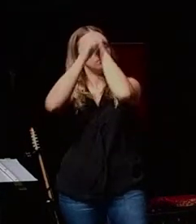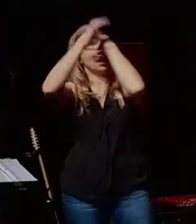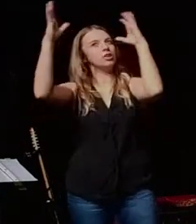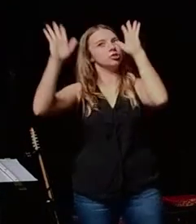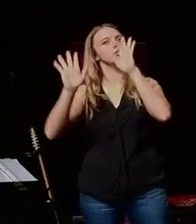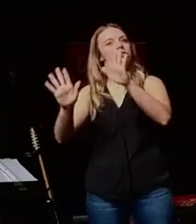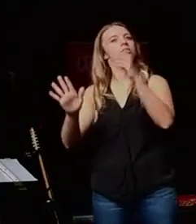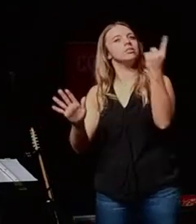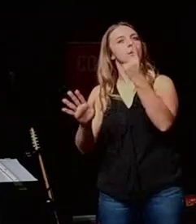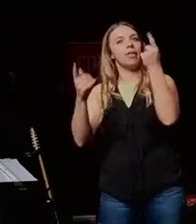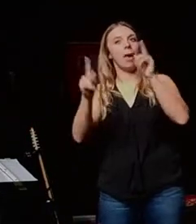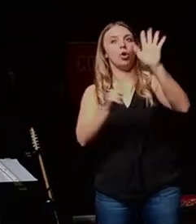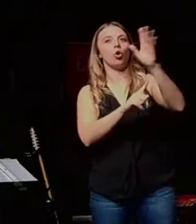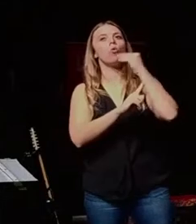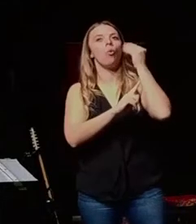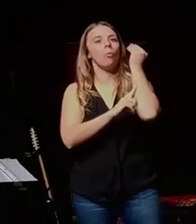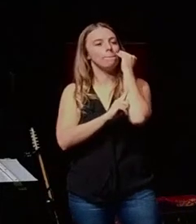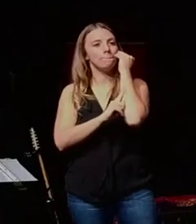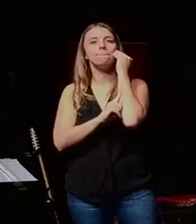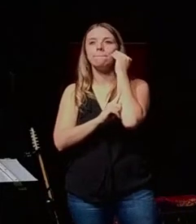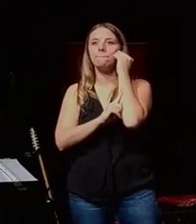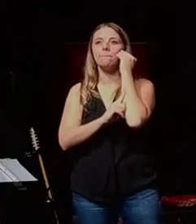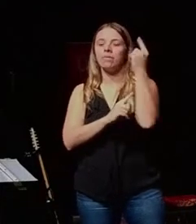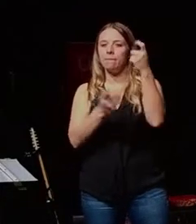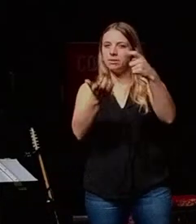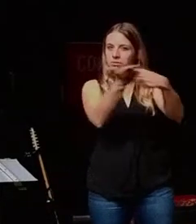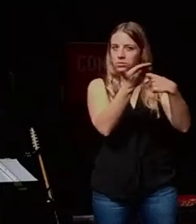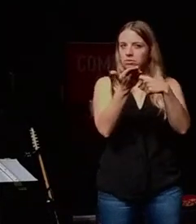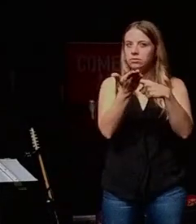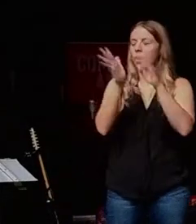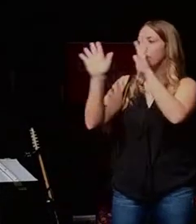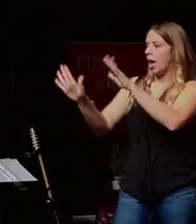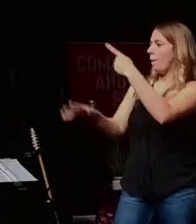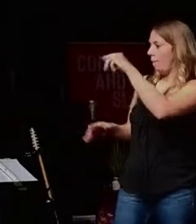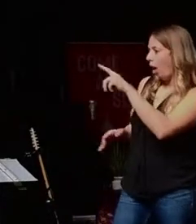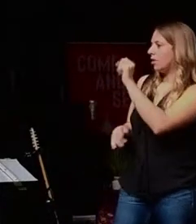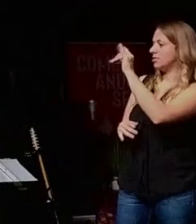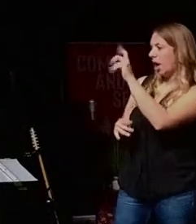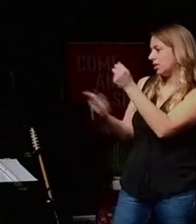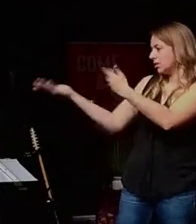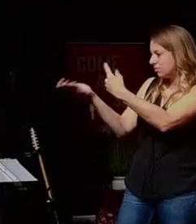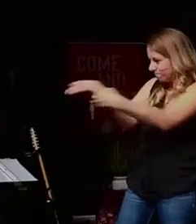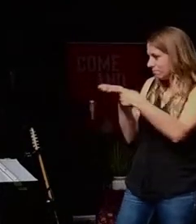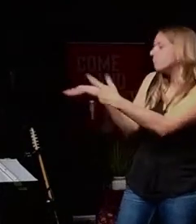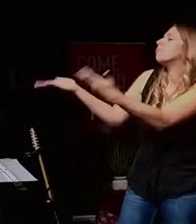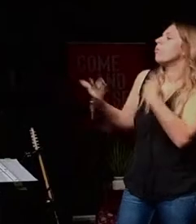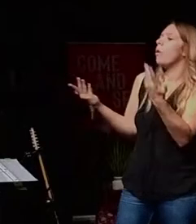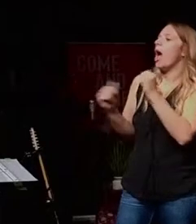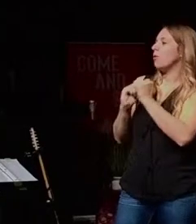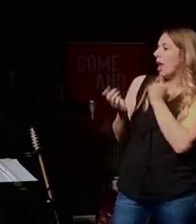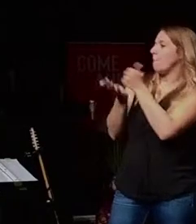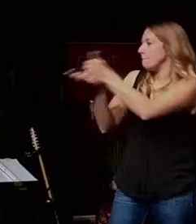something happened in that house. There's got to be strategizing happening in this house. Okay, Paul, Silas, what do you have in mind? Tell me. Maybe I can